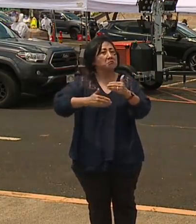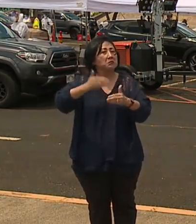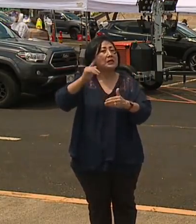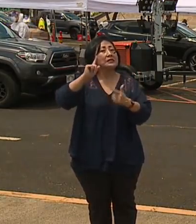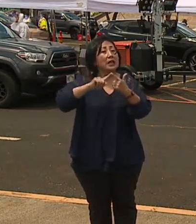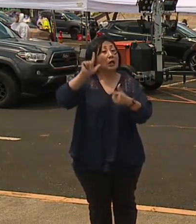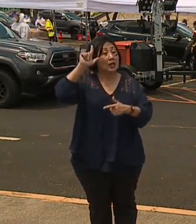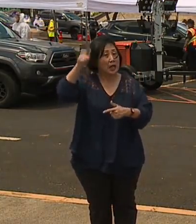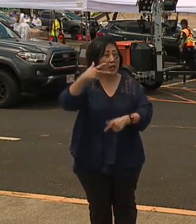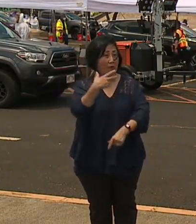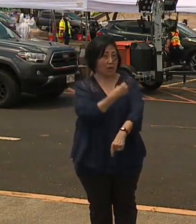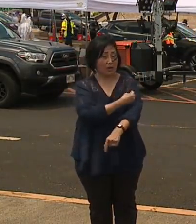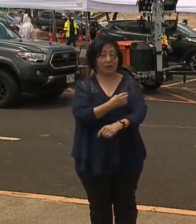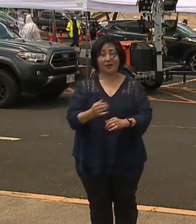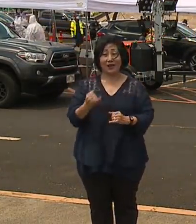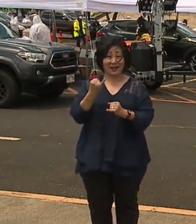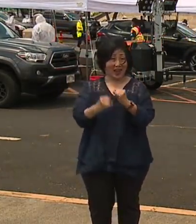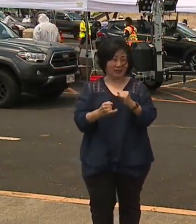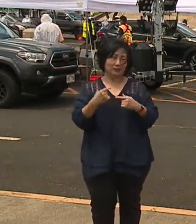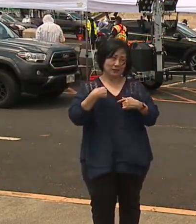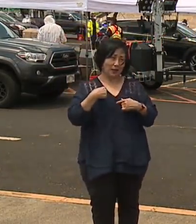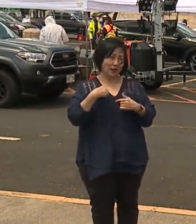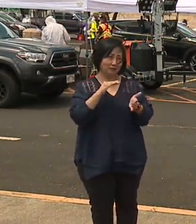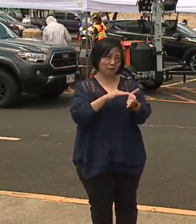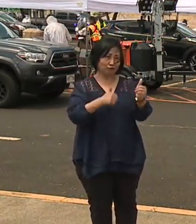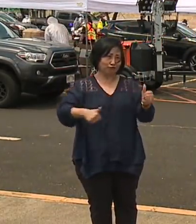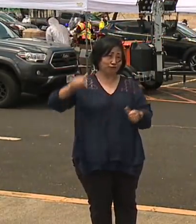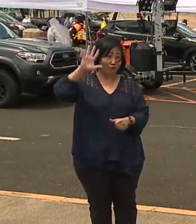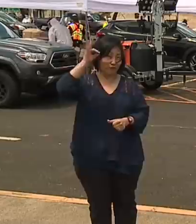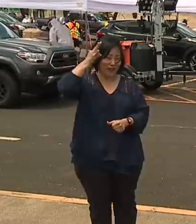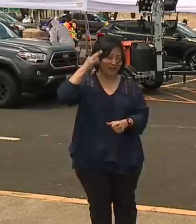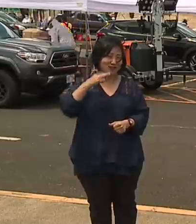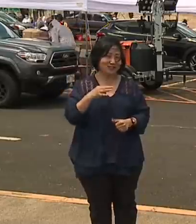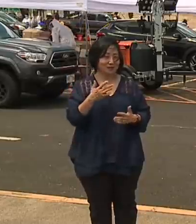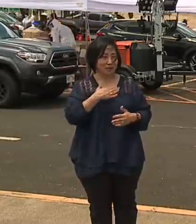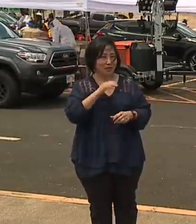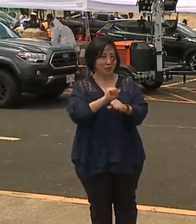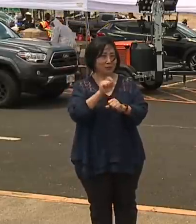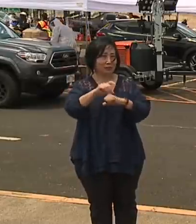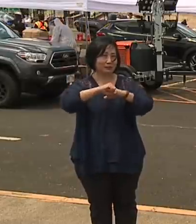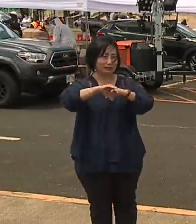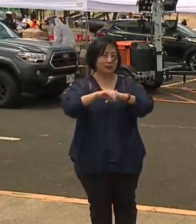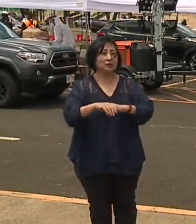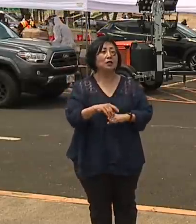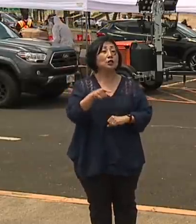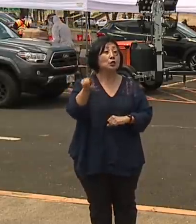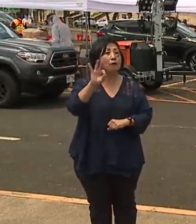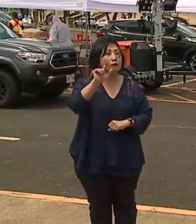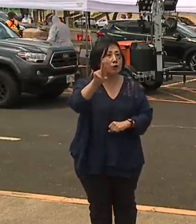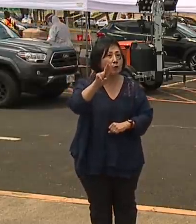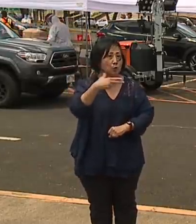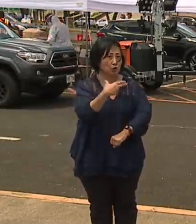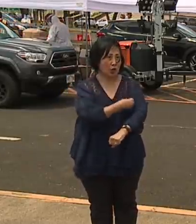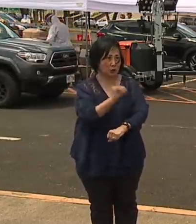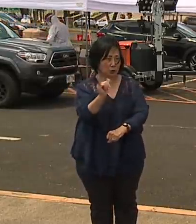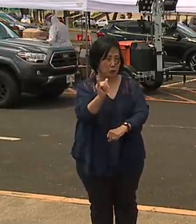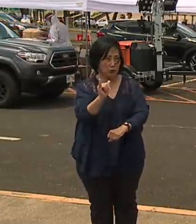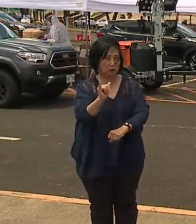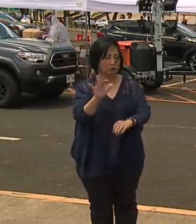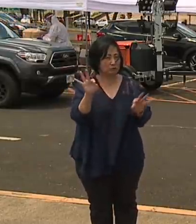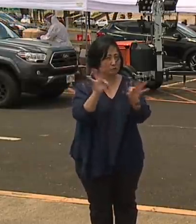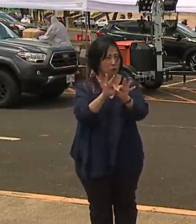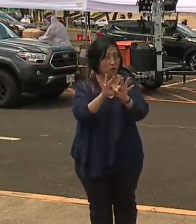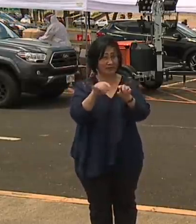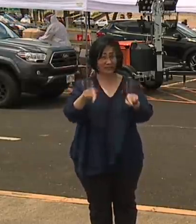virus. Final pitch, because I'm the Surgeon General and I wouldn't be doing my job if I didn't say this. Get your flu shot this year. It's the most